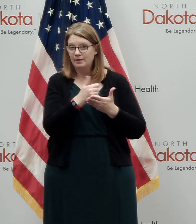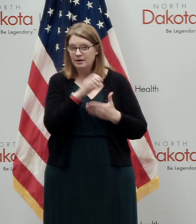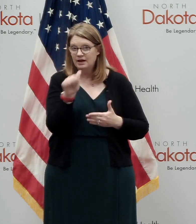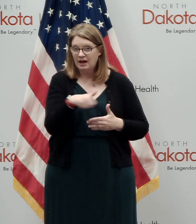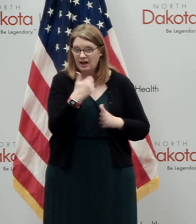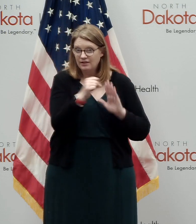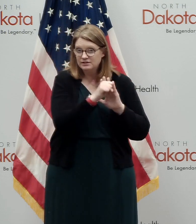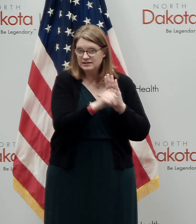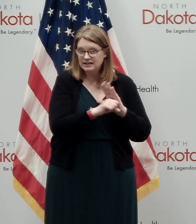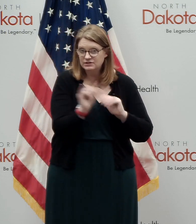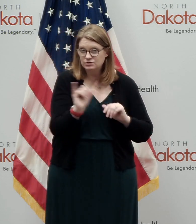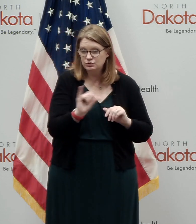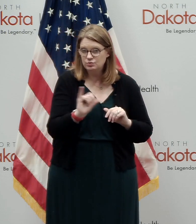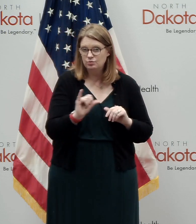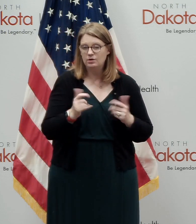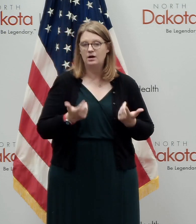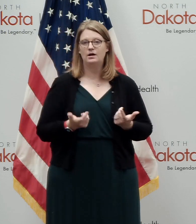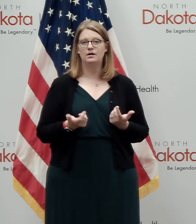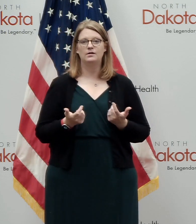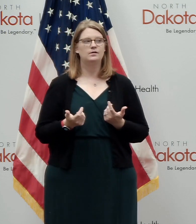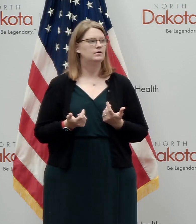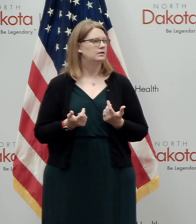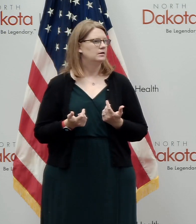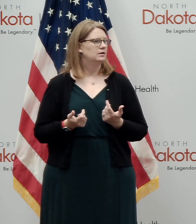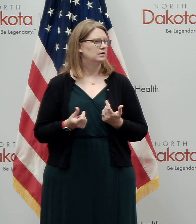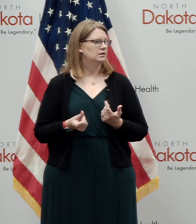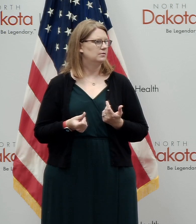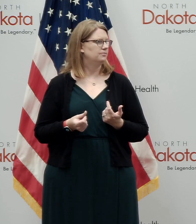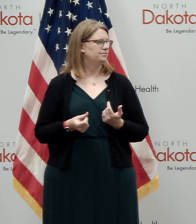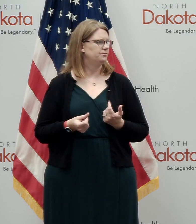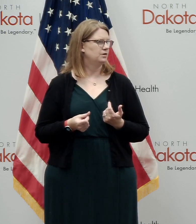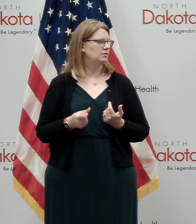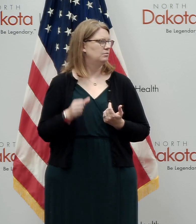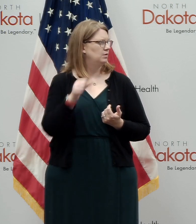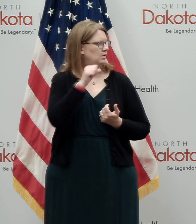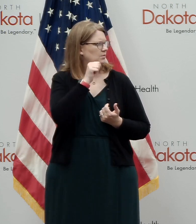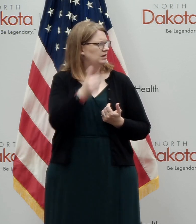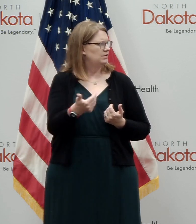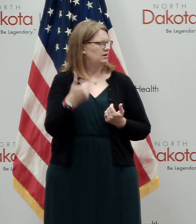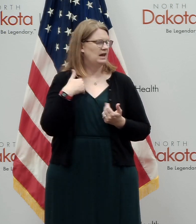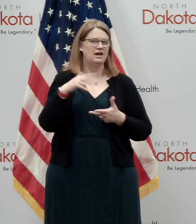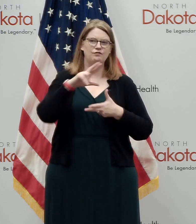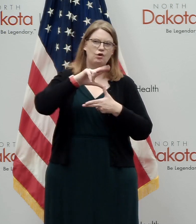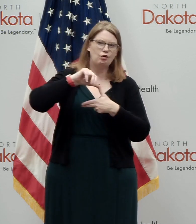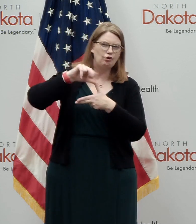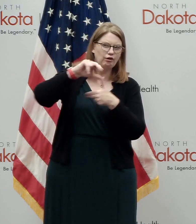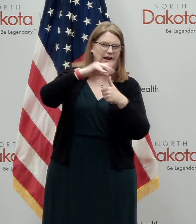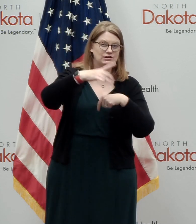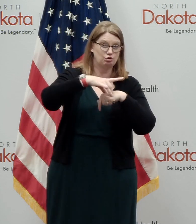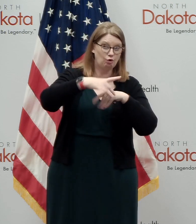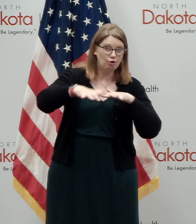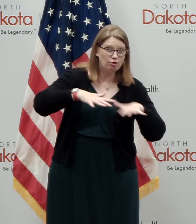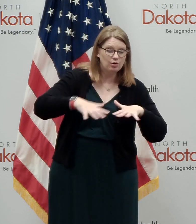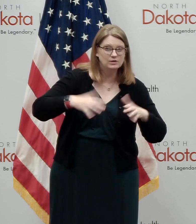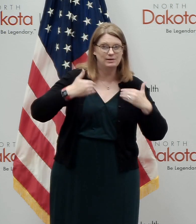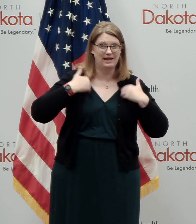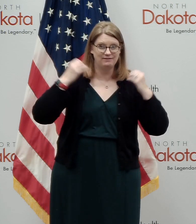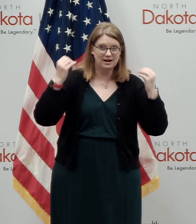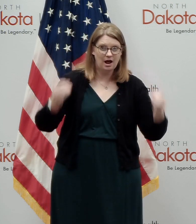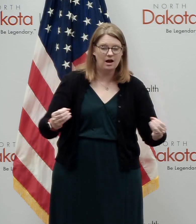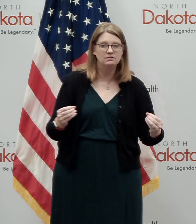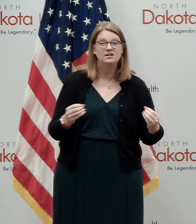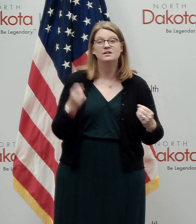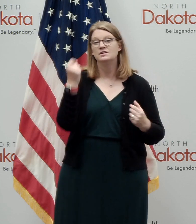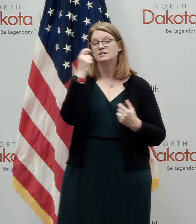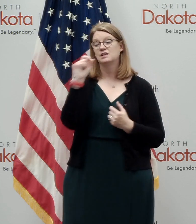states right now. Uh, and while we, we don't have, uh, hurricanes or earthquakes here, at least so far in North Dakota, uh, know that